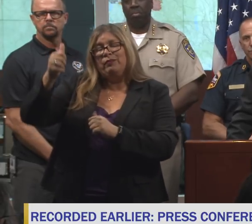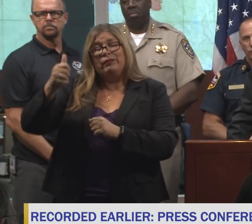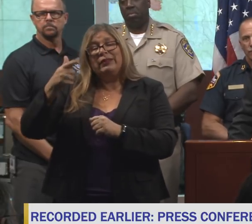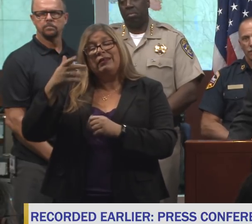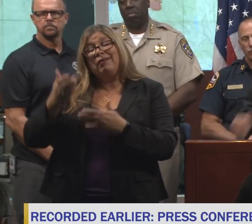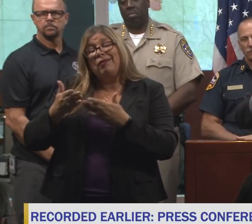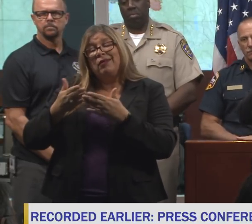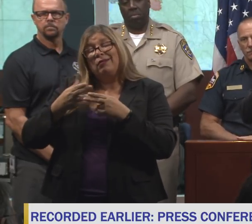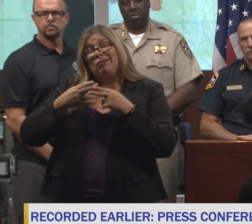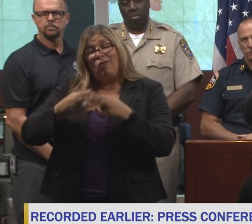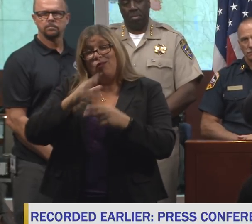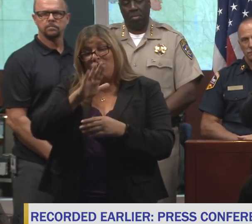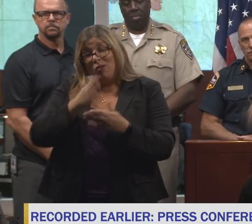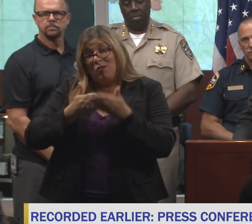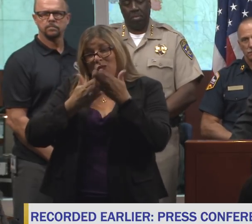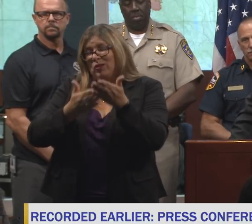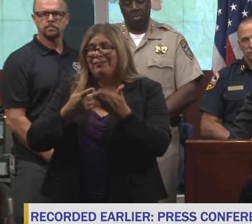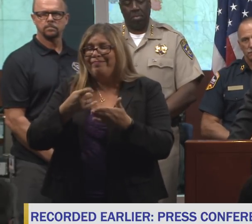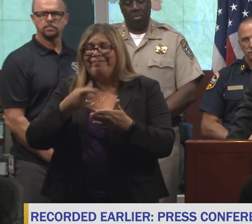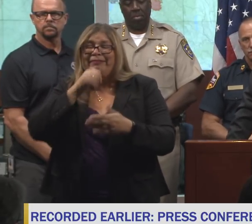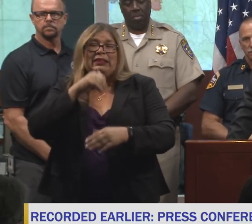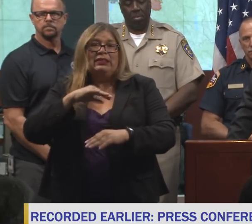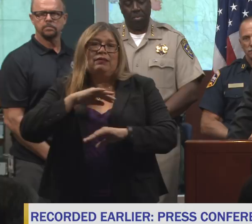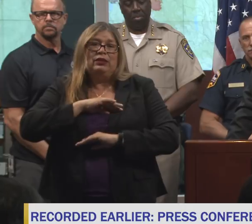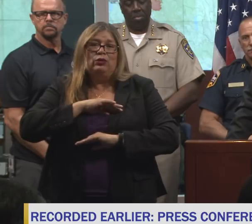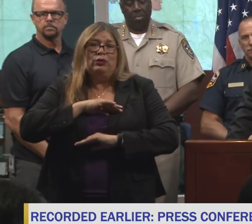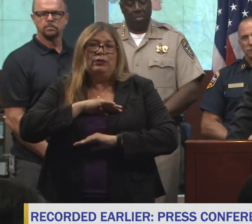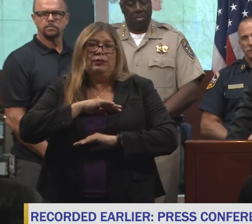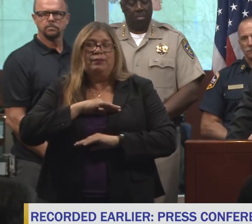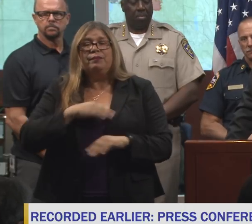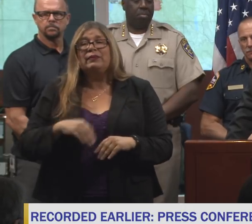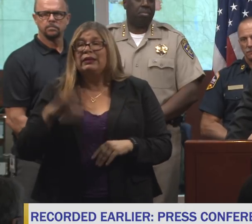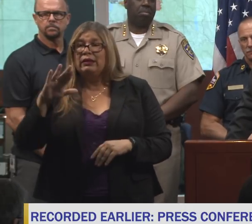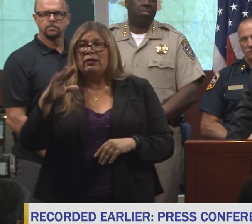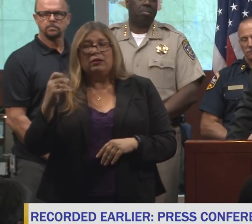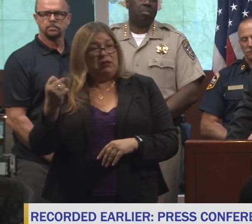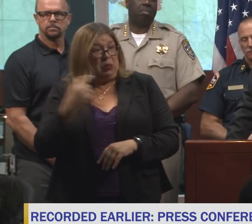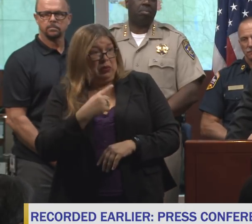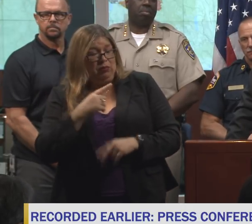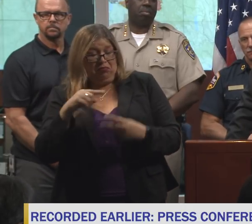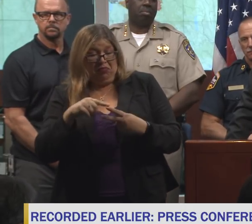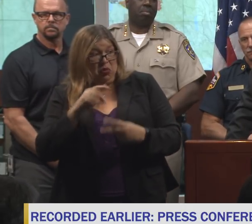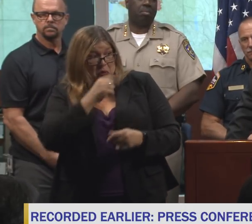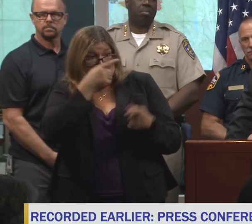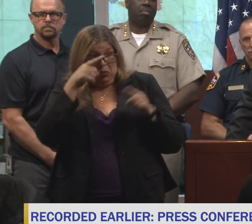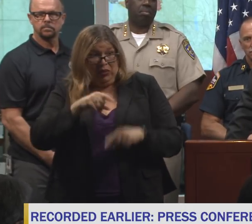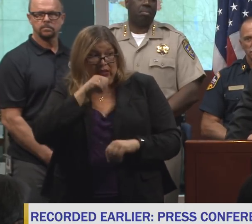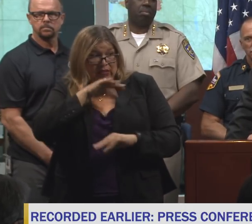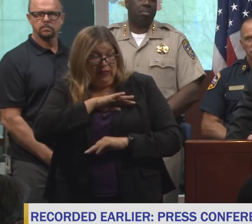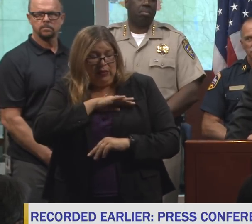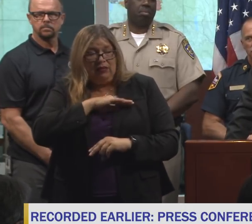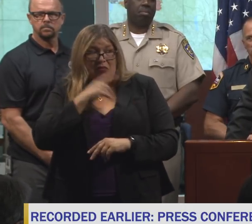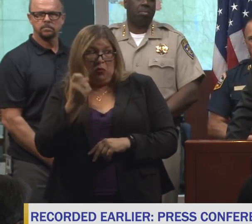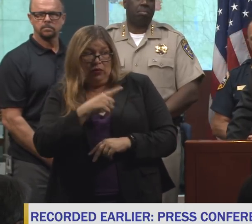that you offered insufficient. It's question one, do you agree with that? And then secondly,